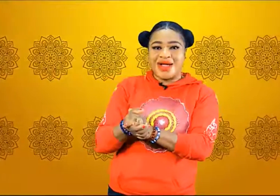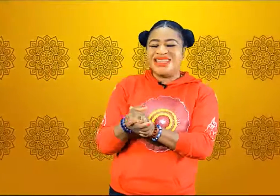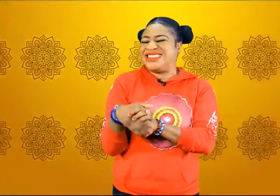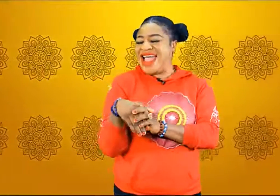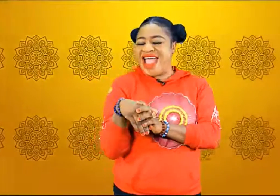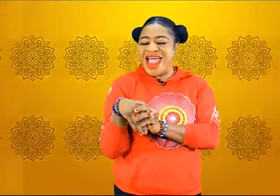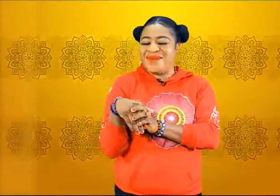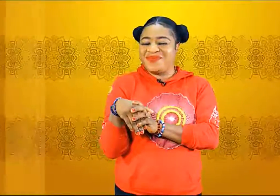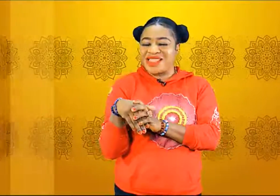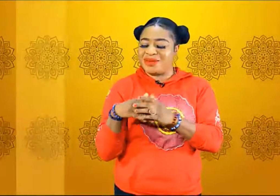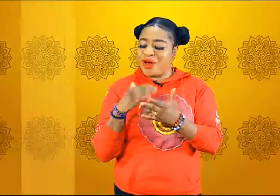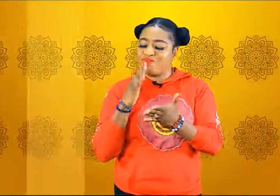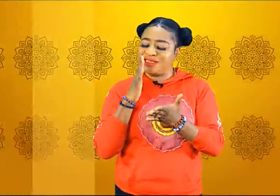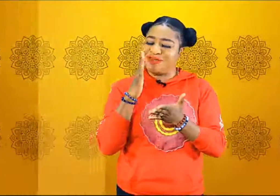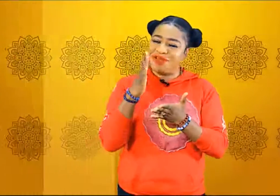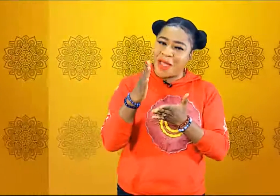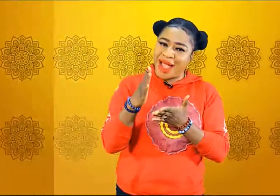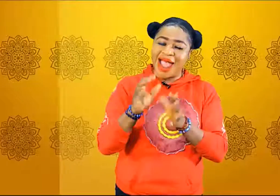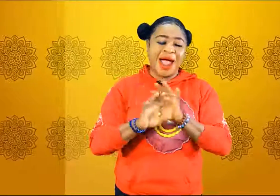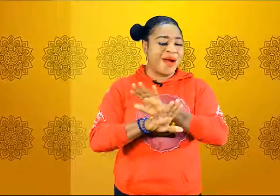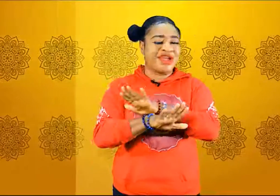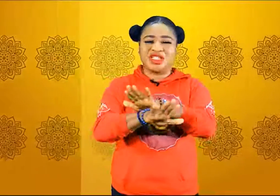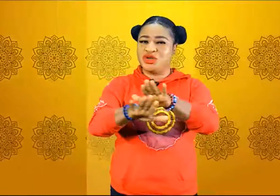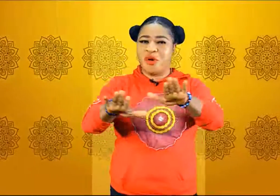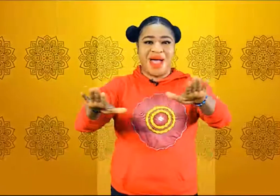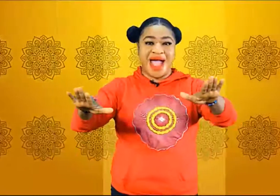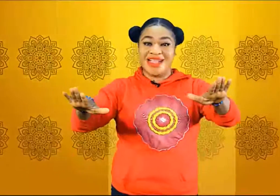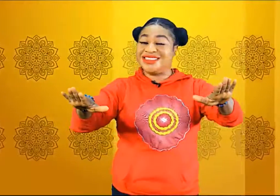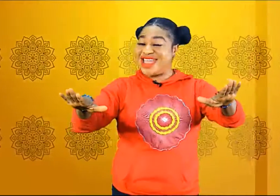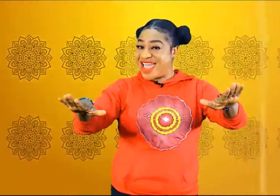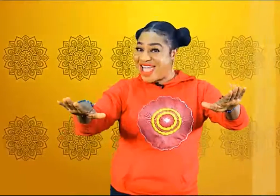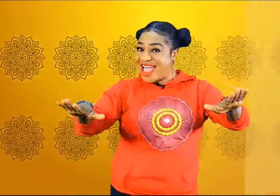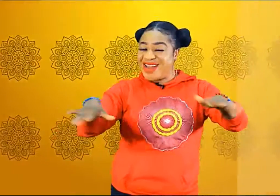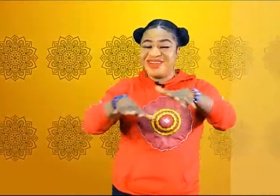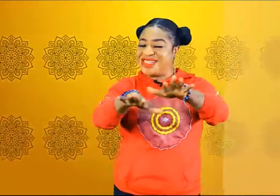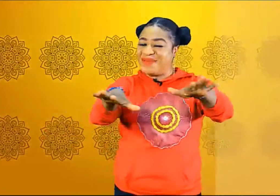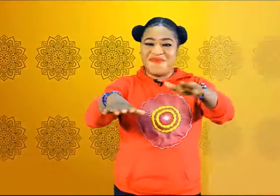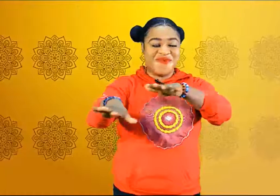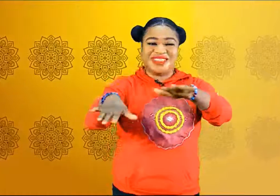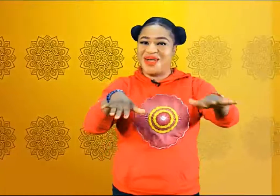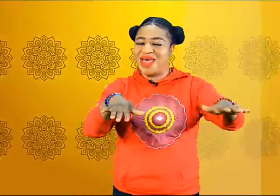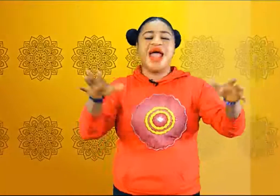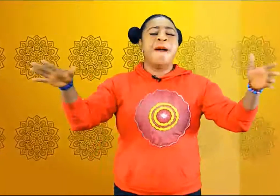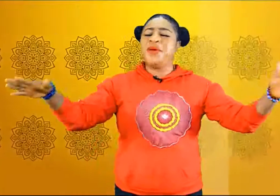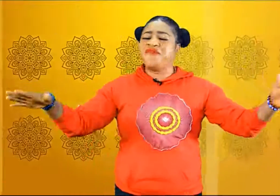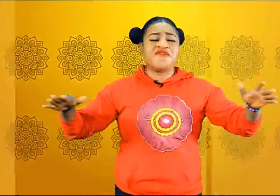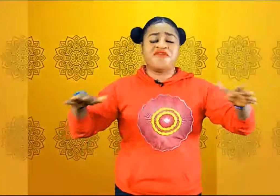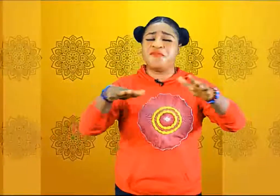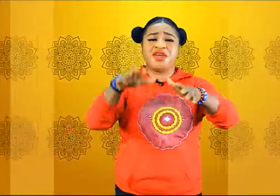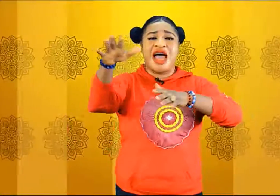you're going to then there was a busy video by emery kitchen romance yeah let me table fruits and all that beautiful beautiful video